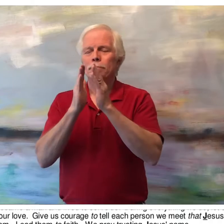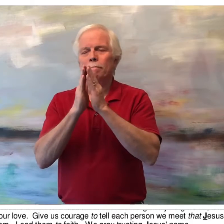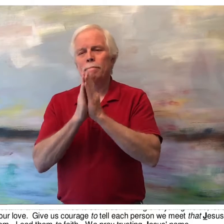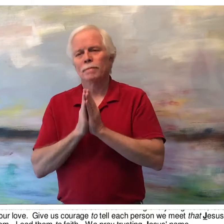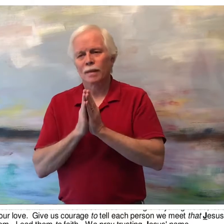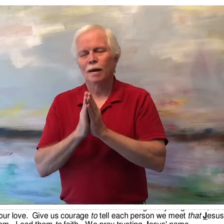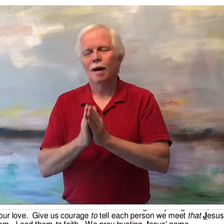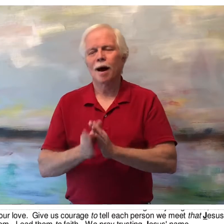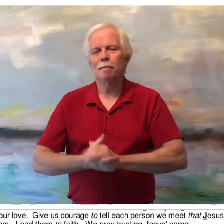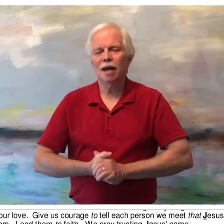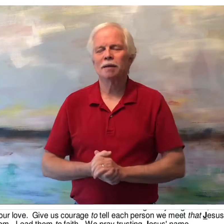Amen.